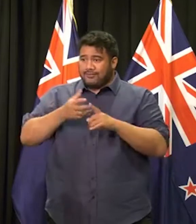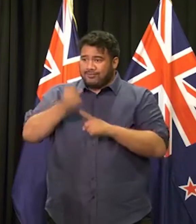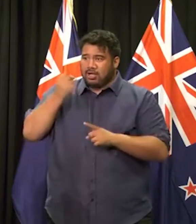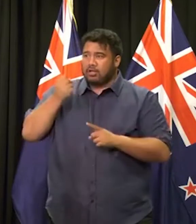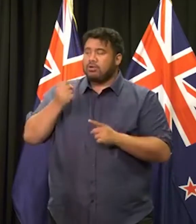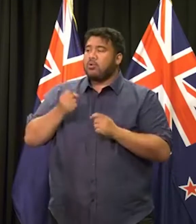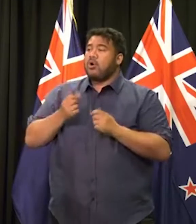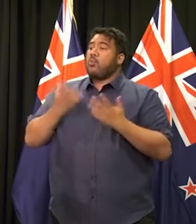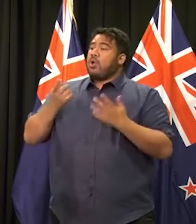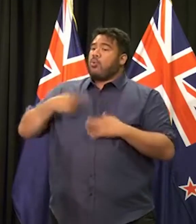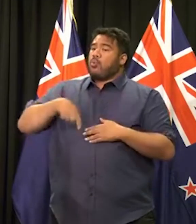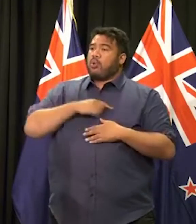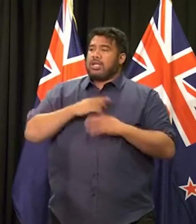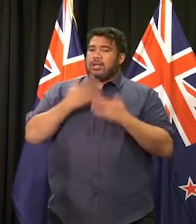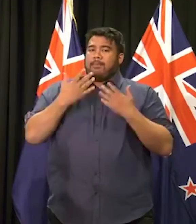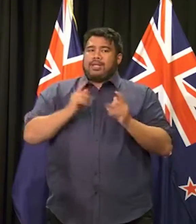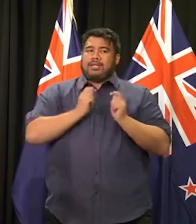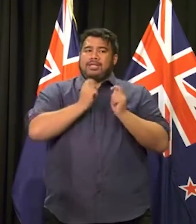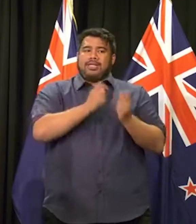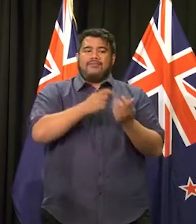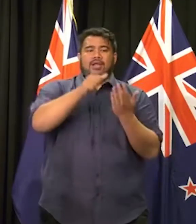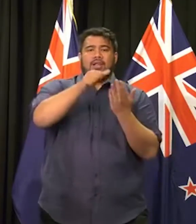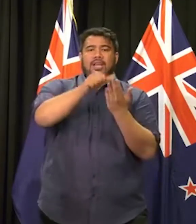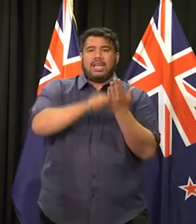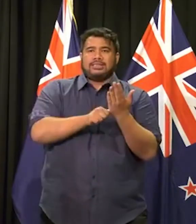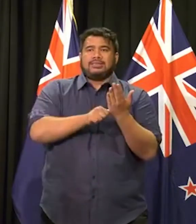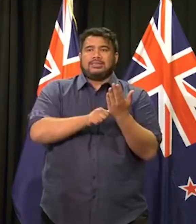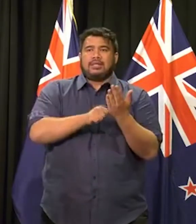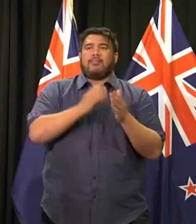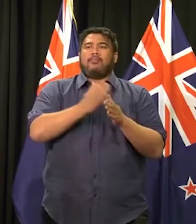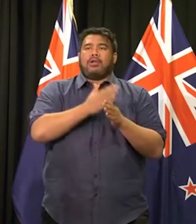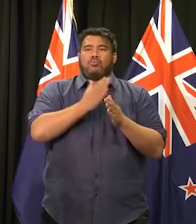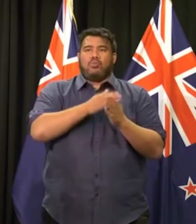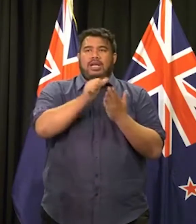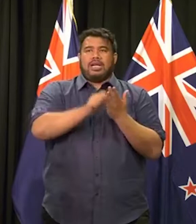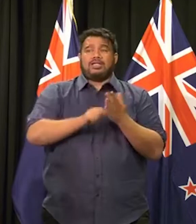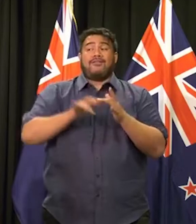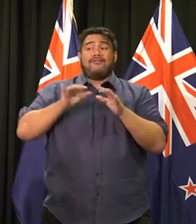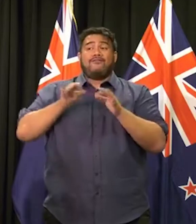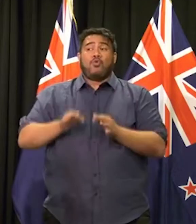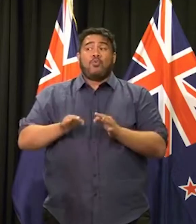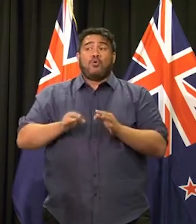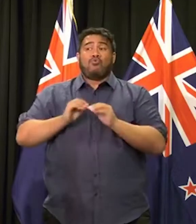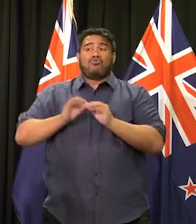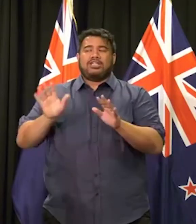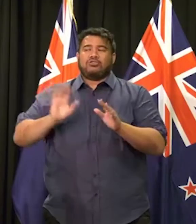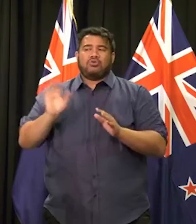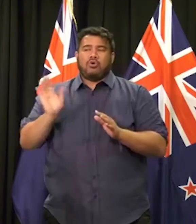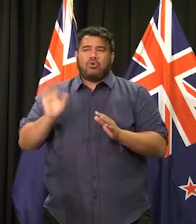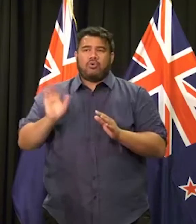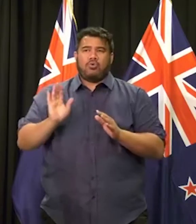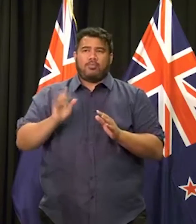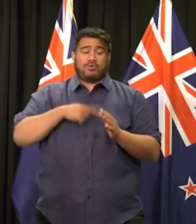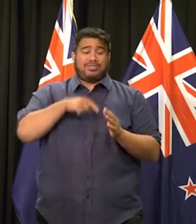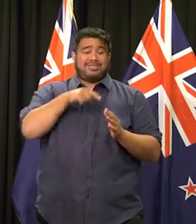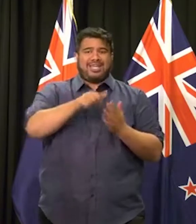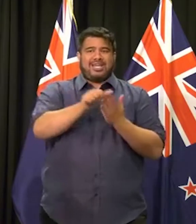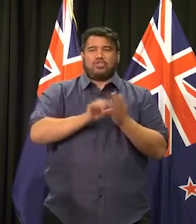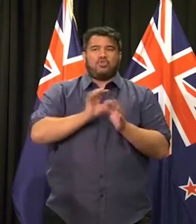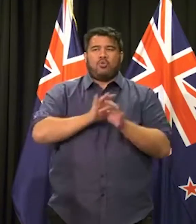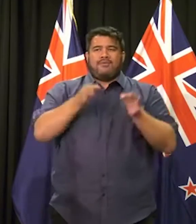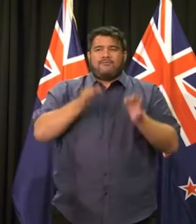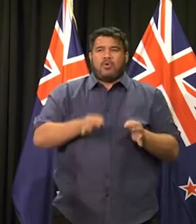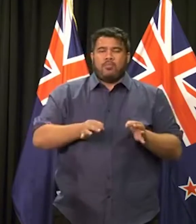provisional, um, list directly to families that has not been, uh, formally released for the fact that it is not a formal list.